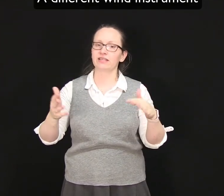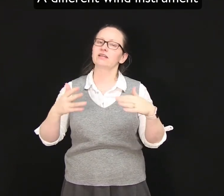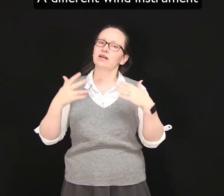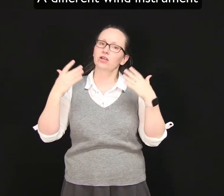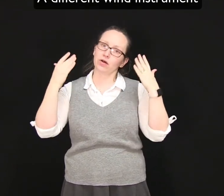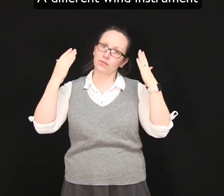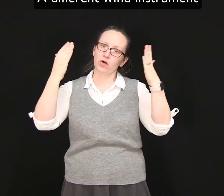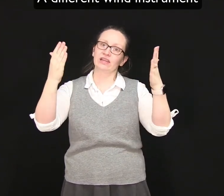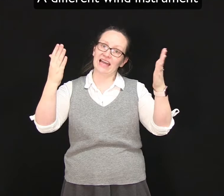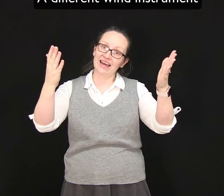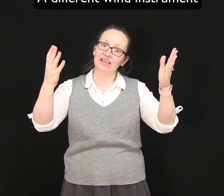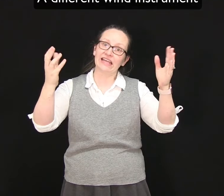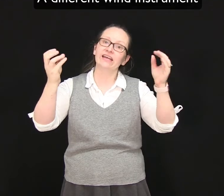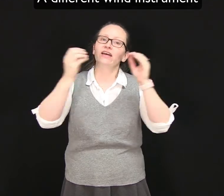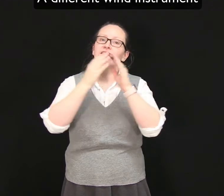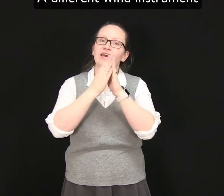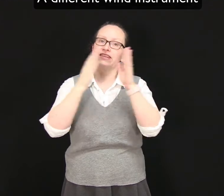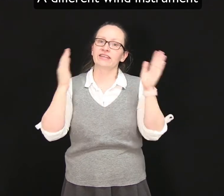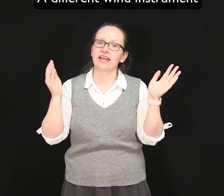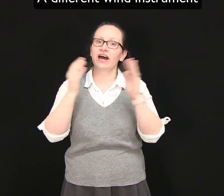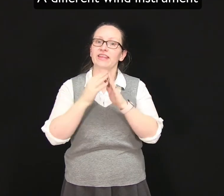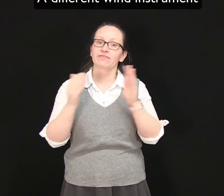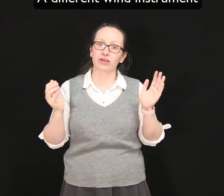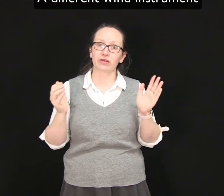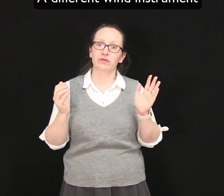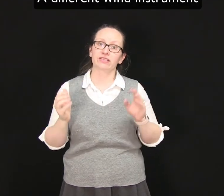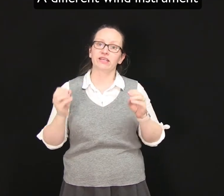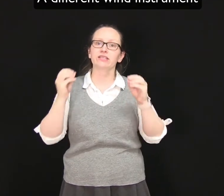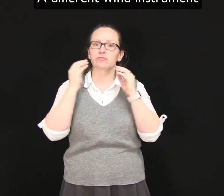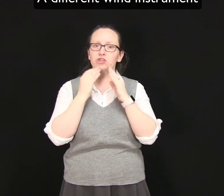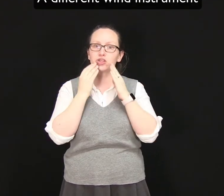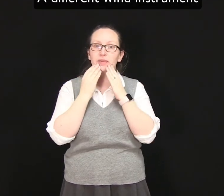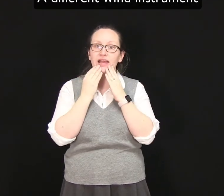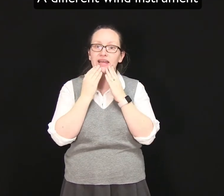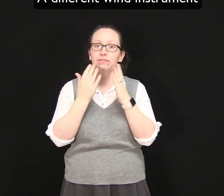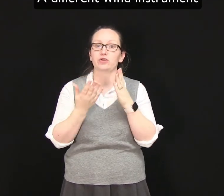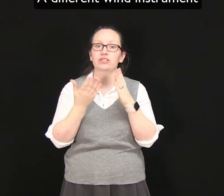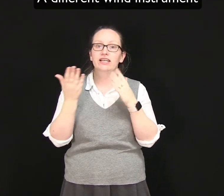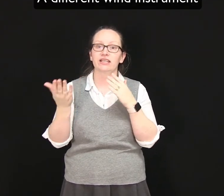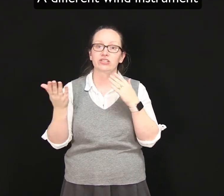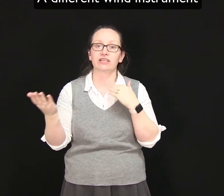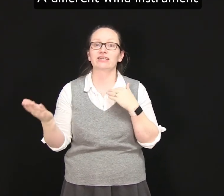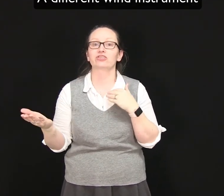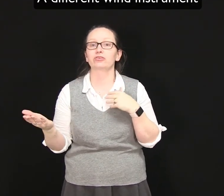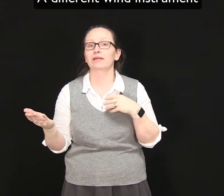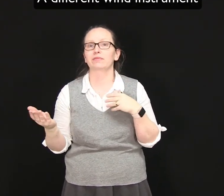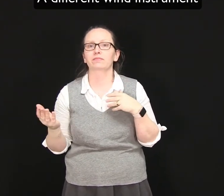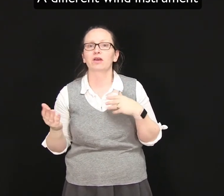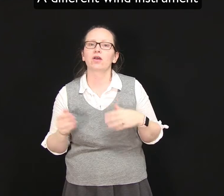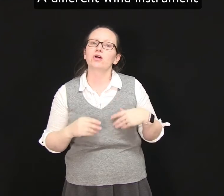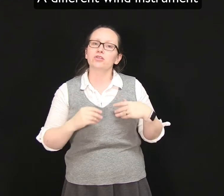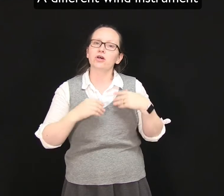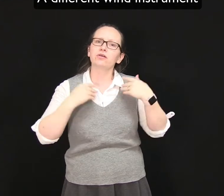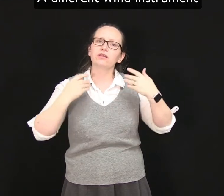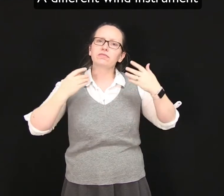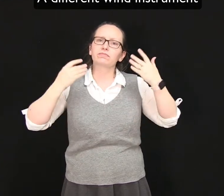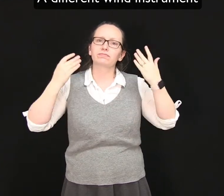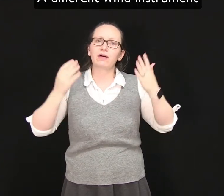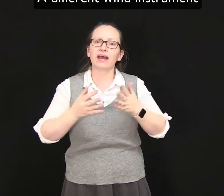a lot more loudly than the other frequencies which the player puts into the instrument. So by